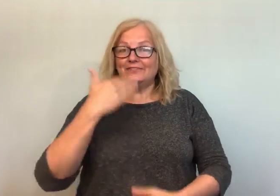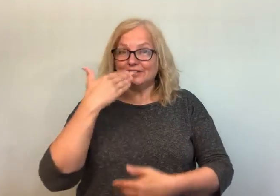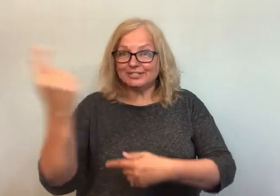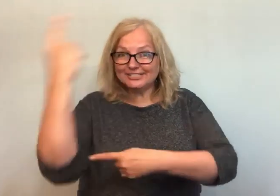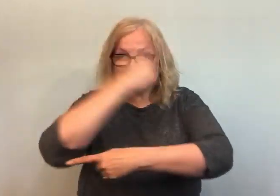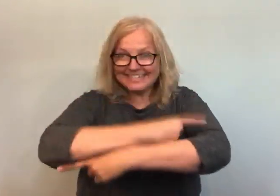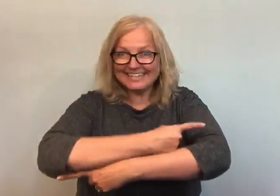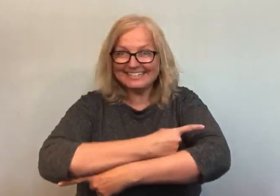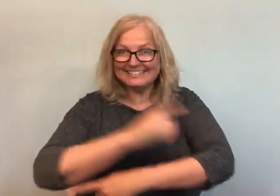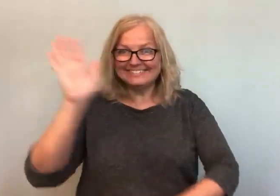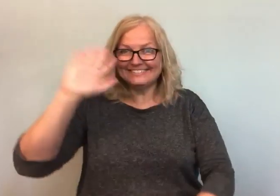Have a great day! you things like and